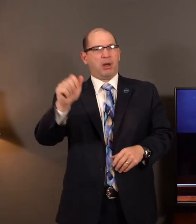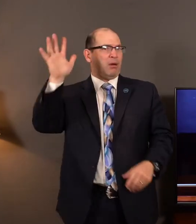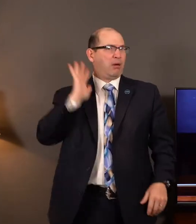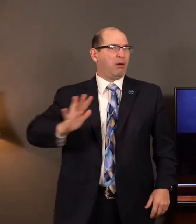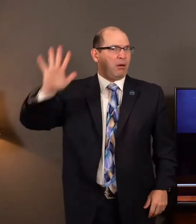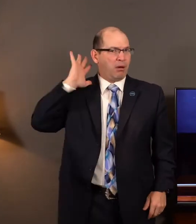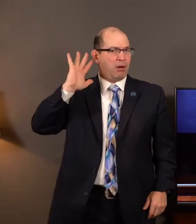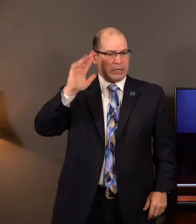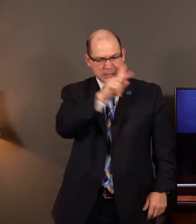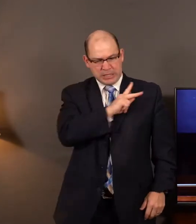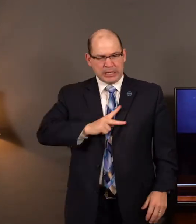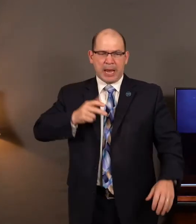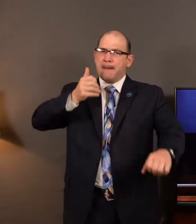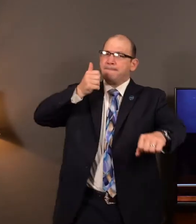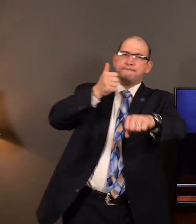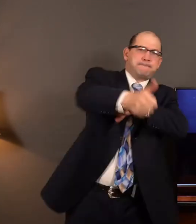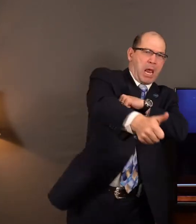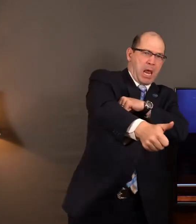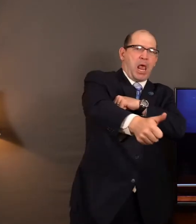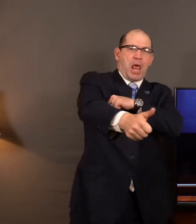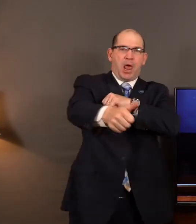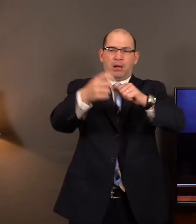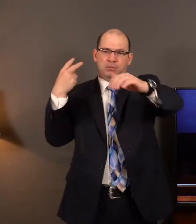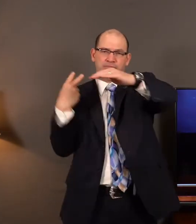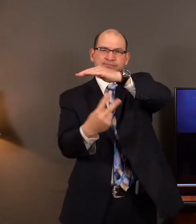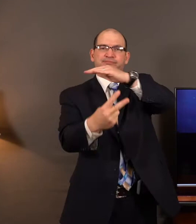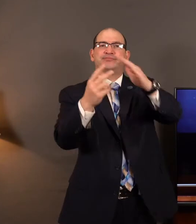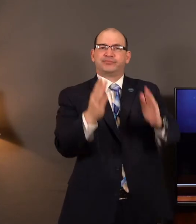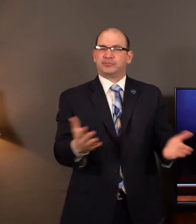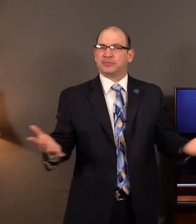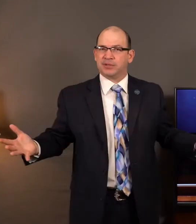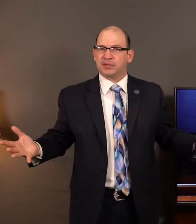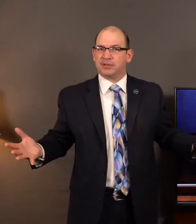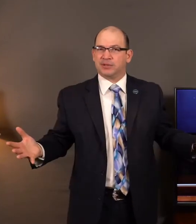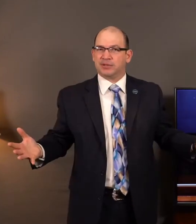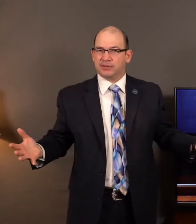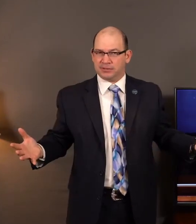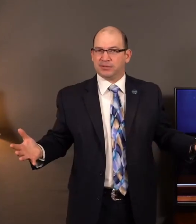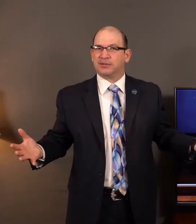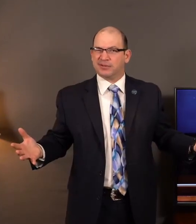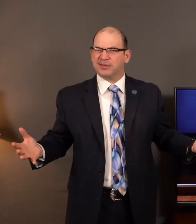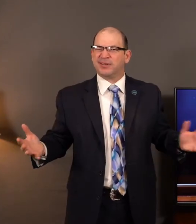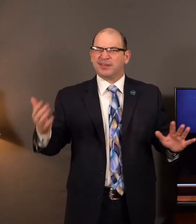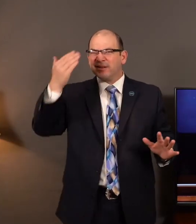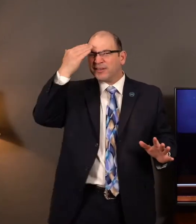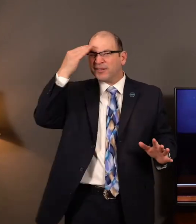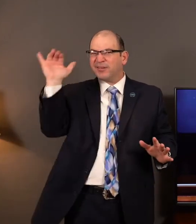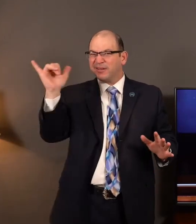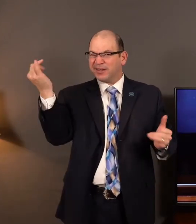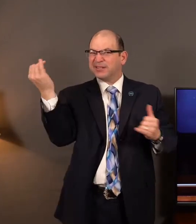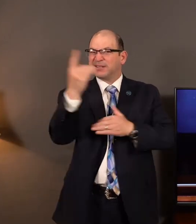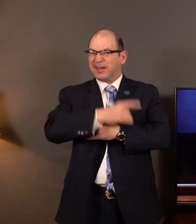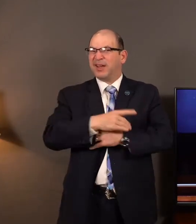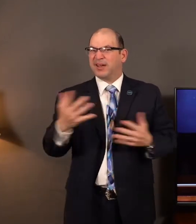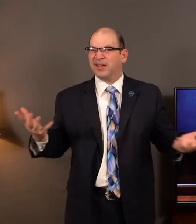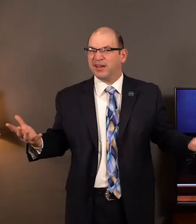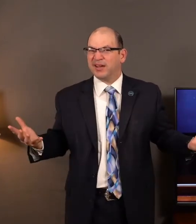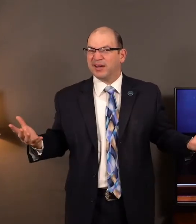Elisha for the difficulty that was going on. And doesn't that sound familiar to what we often see and hear today? That as